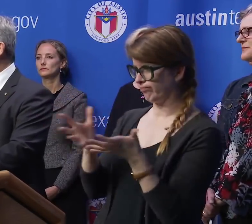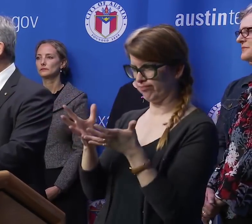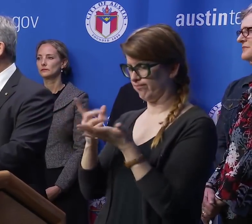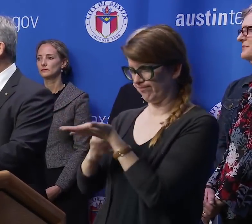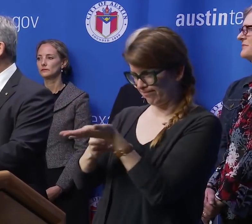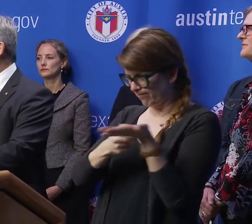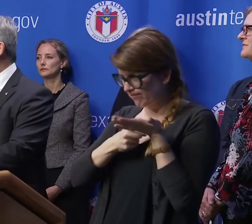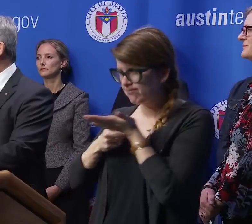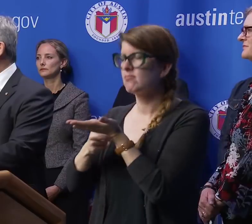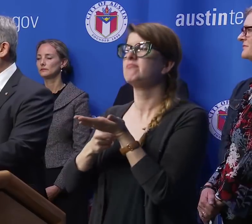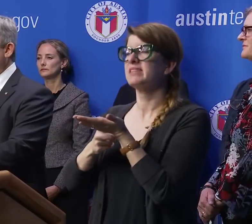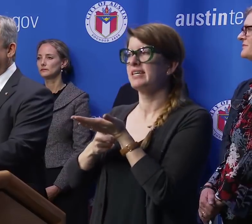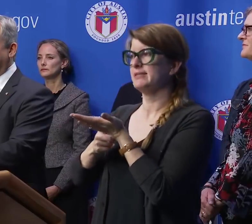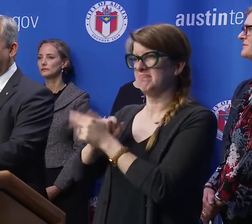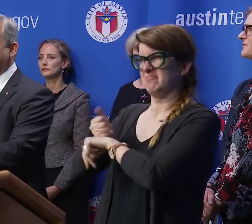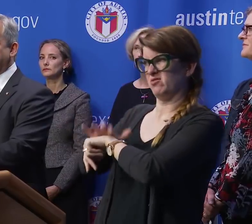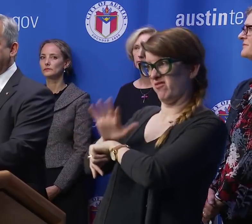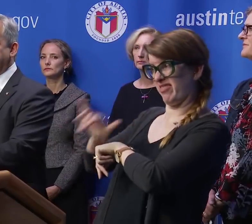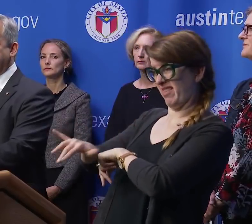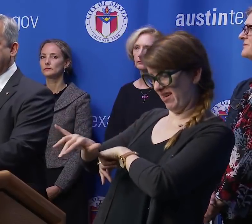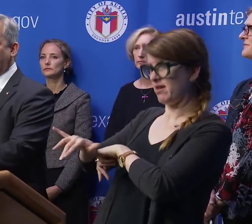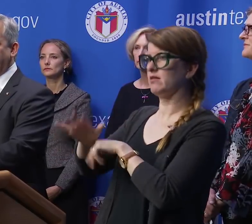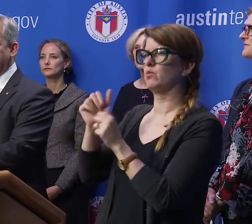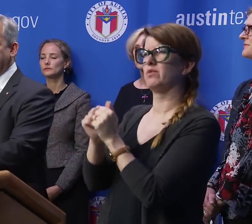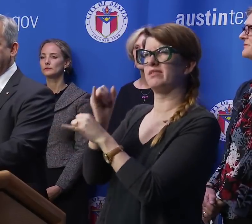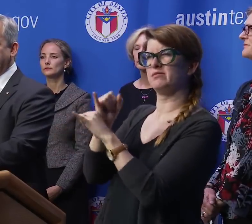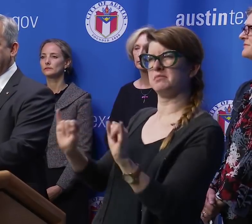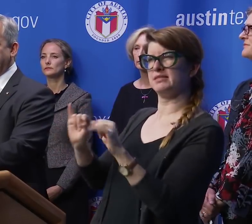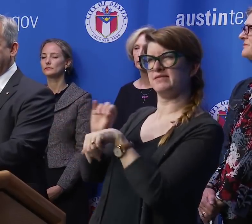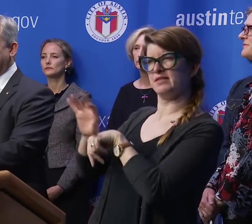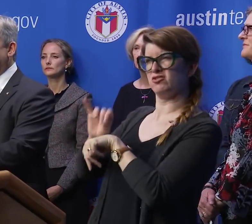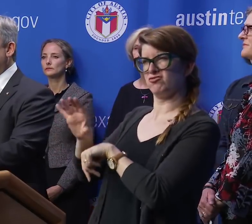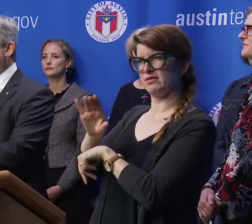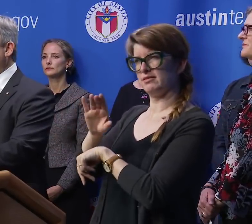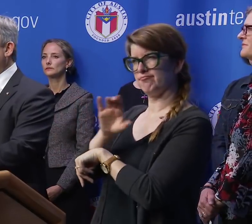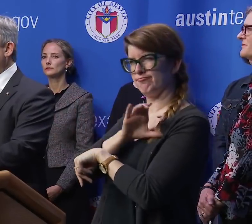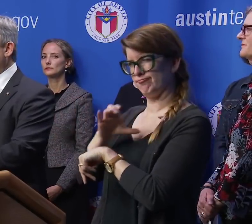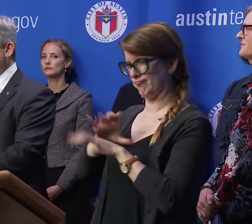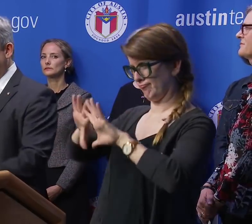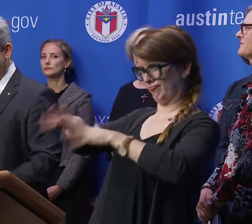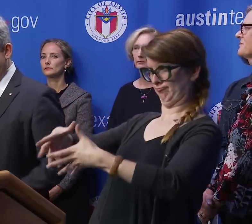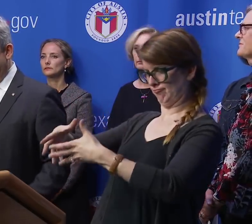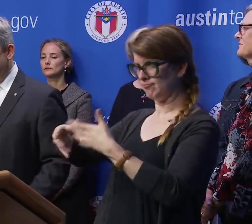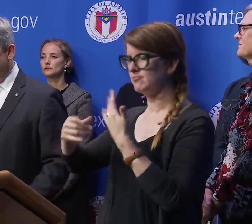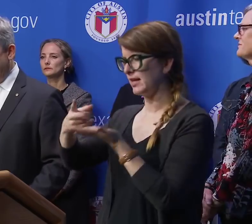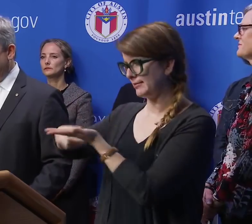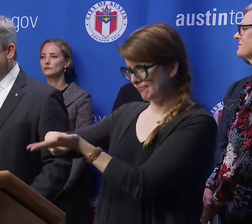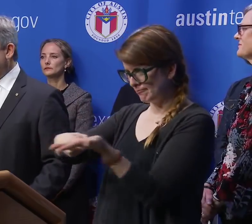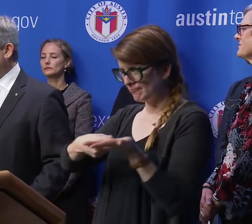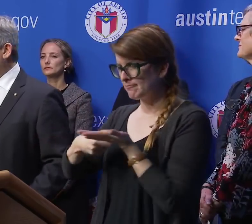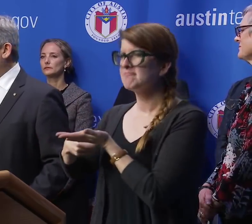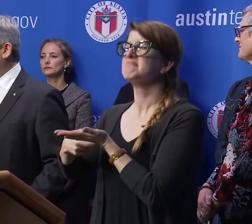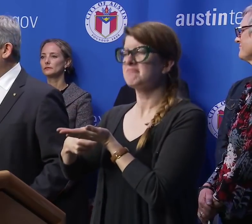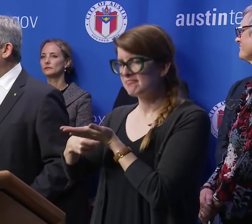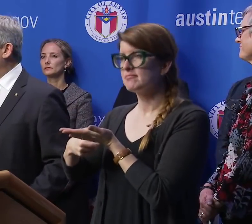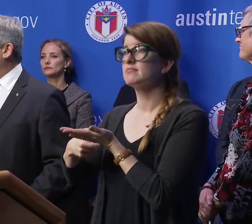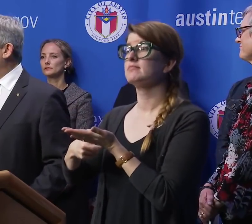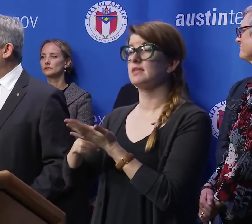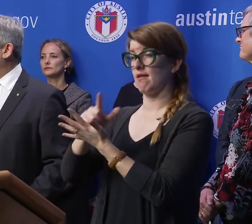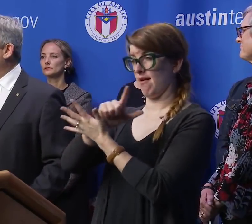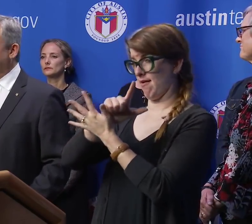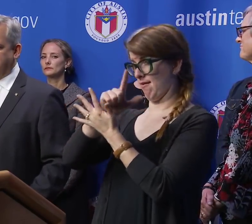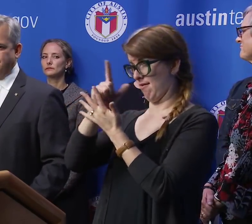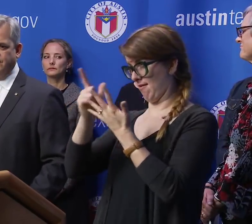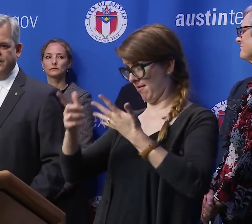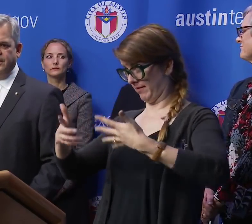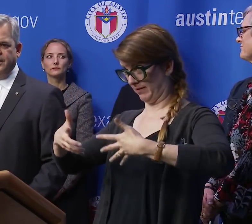together with the independent advisory panel that they brought together and then at the end of